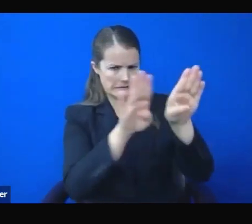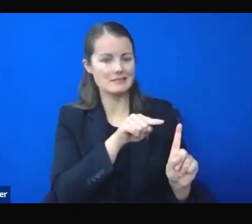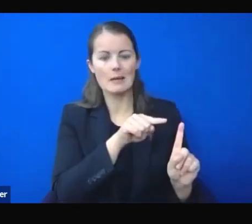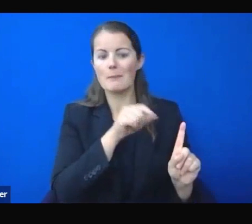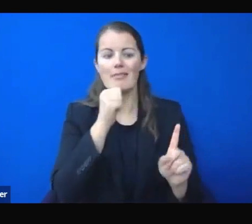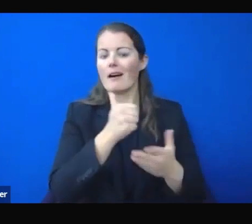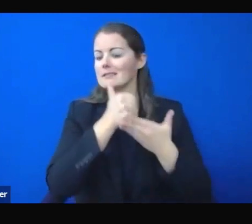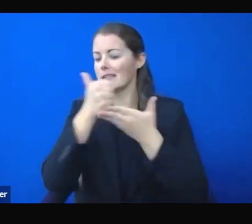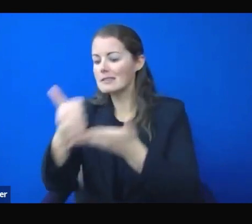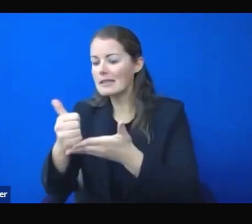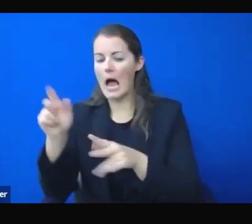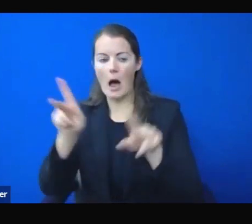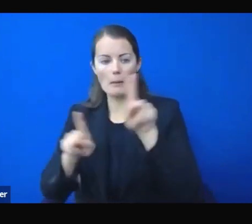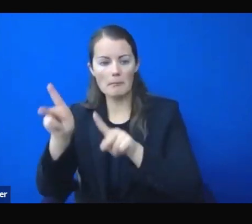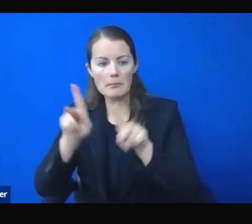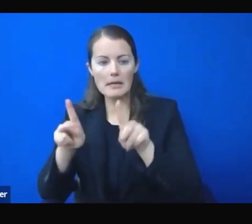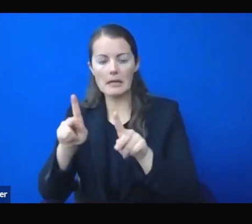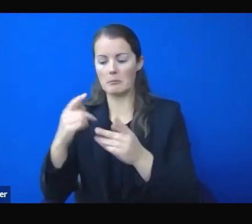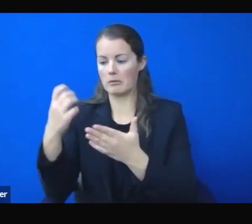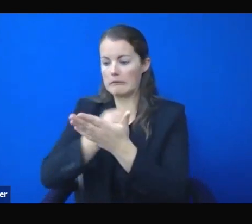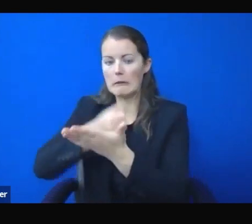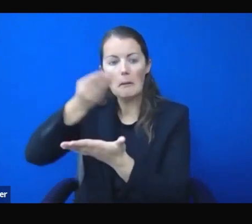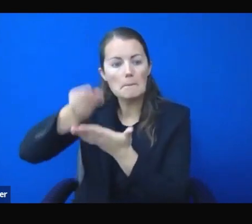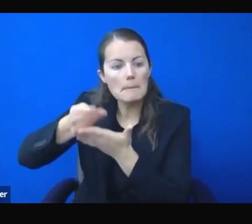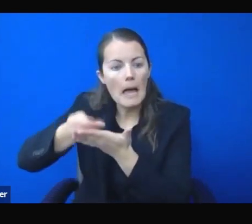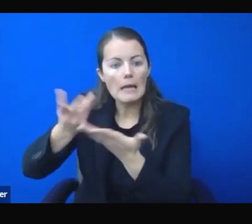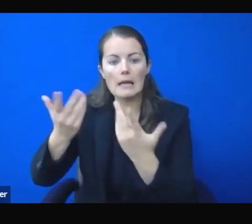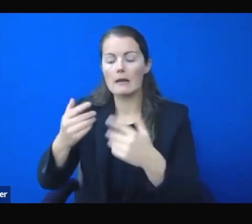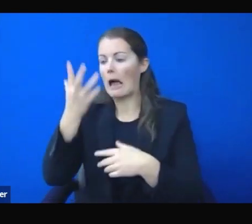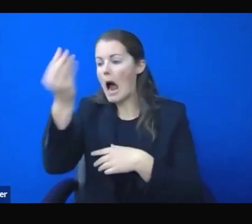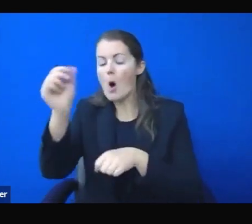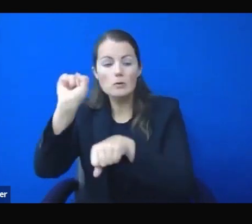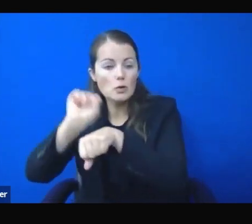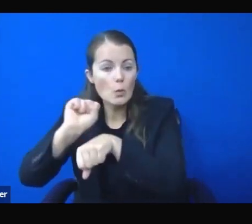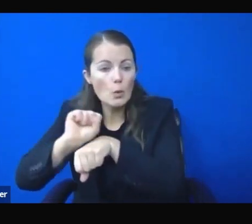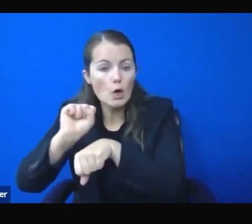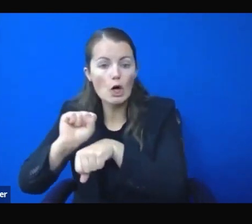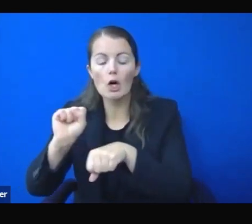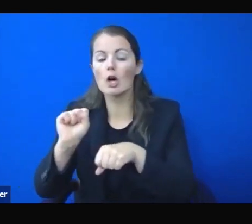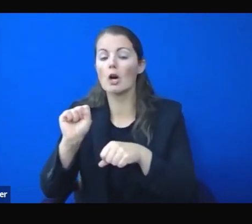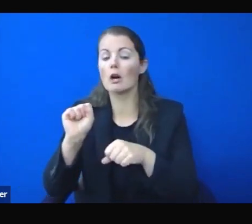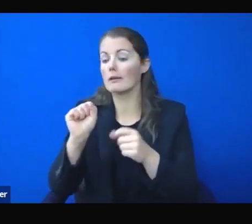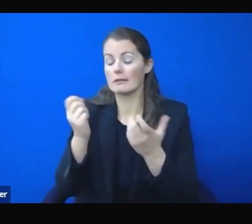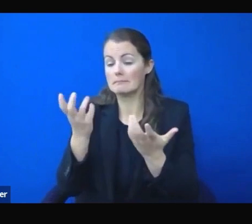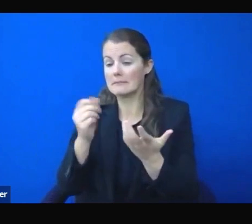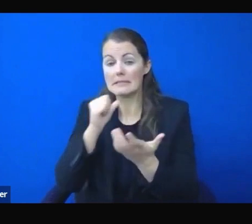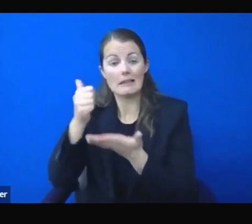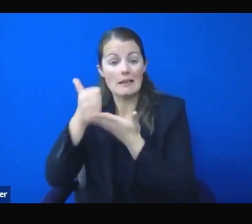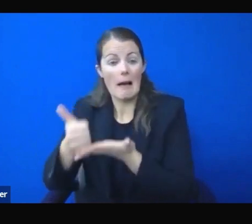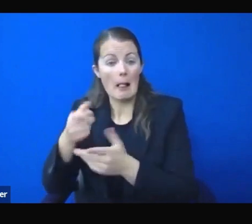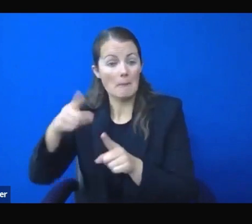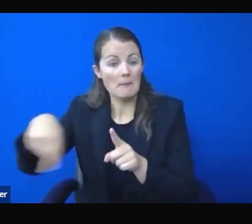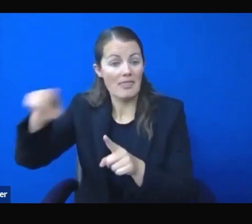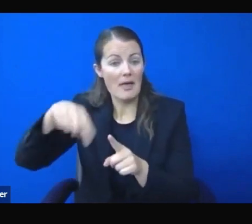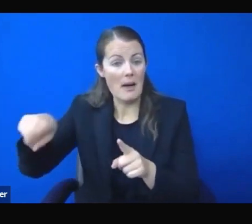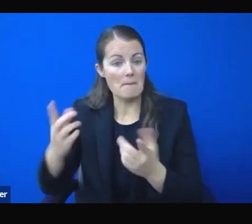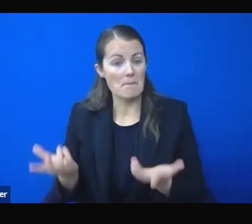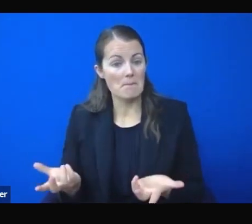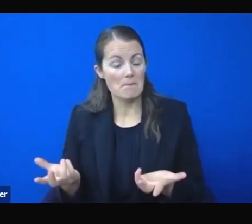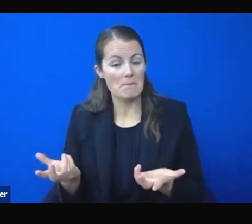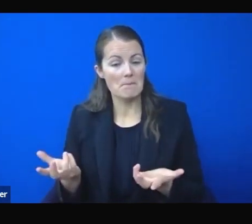state with funding to give our families a safety net in this time of great tribulation is downright out of touch and offensive.